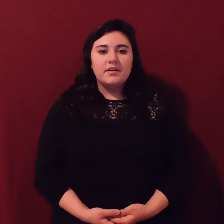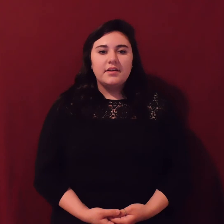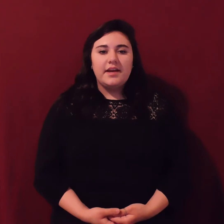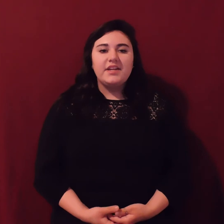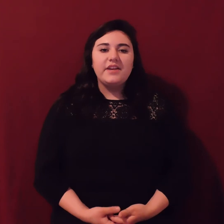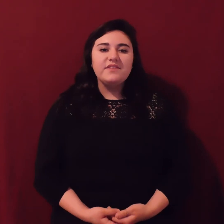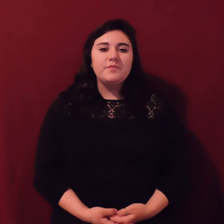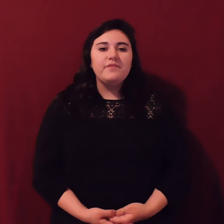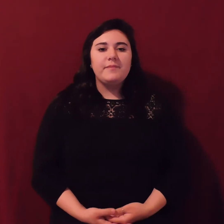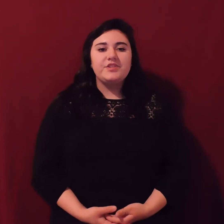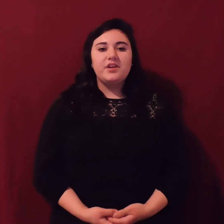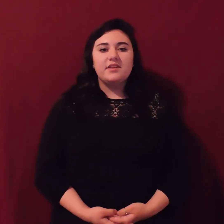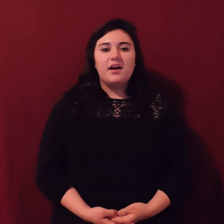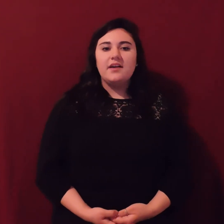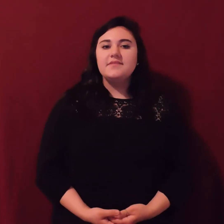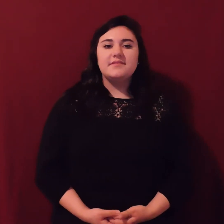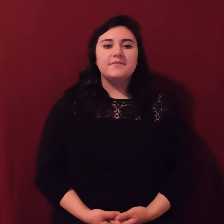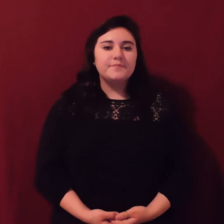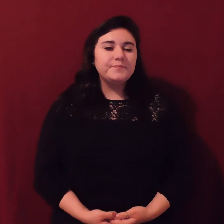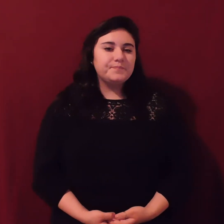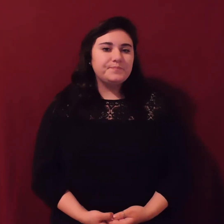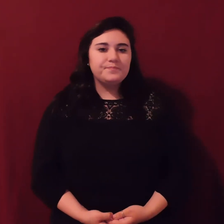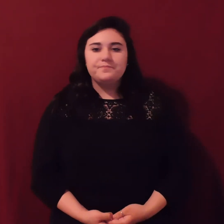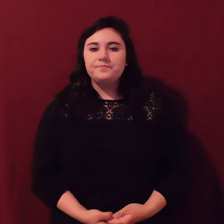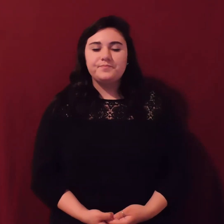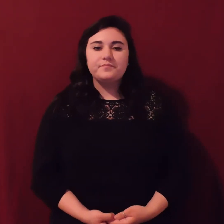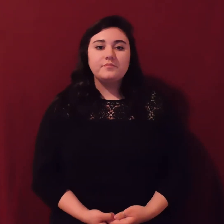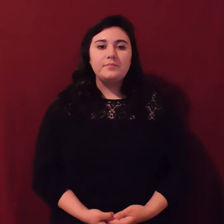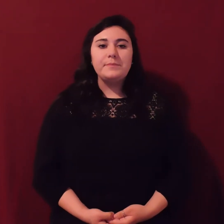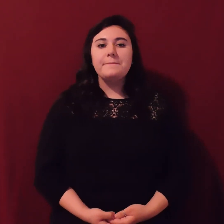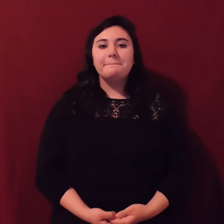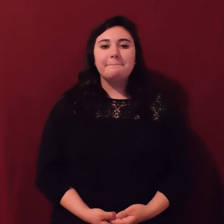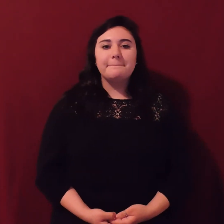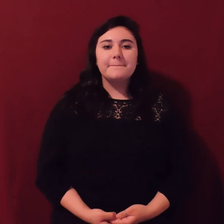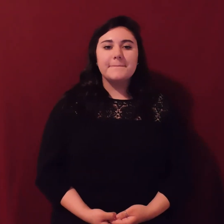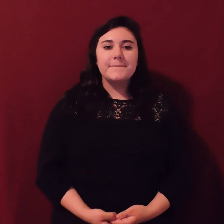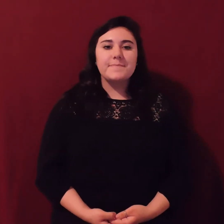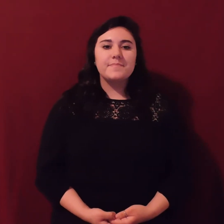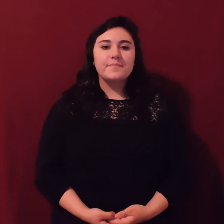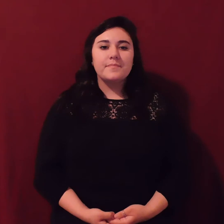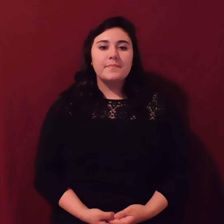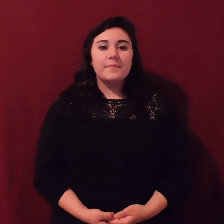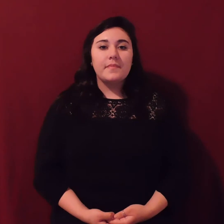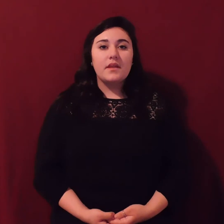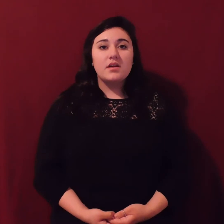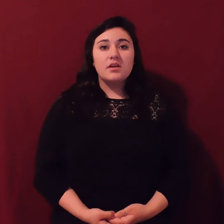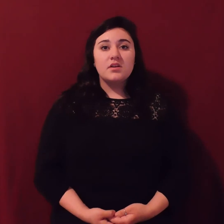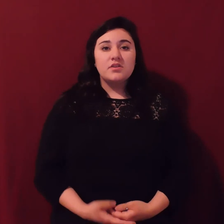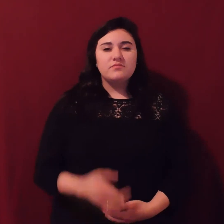Yeah, can you give us more information on the cost? Well, are we looking at the month of Let Me See? Did you say December?